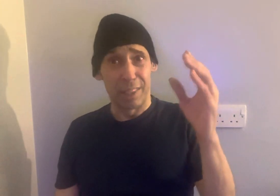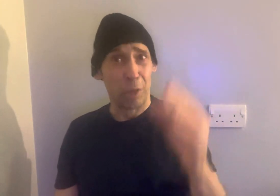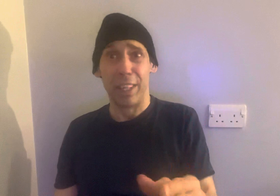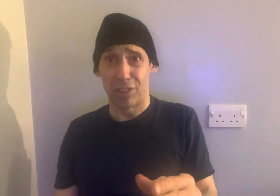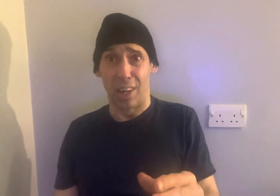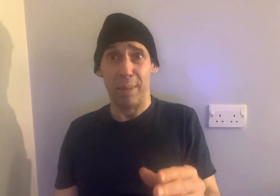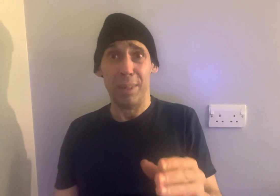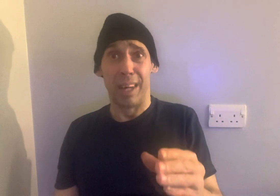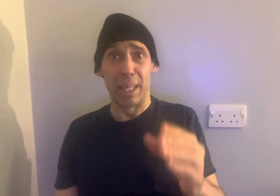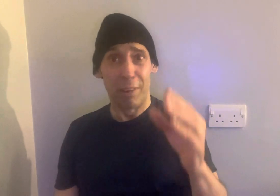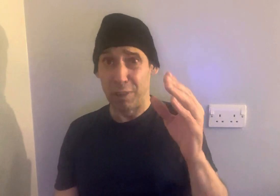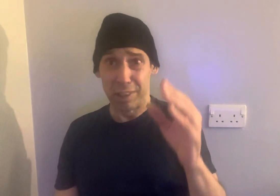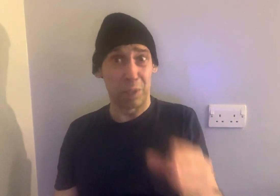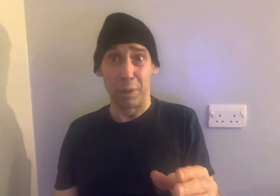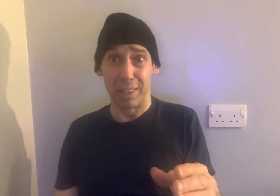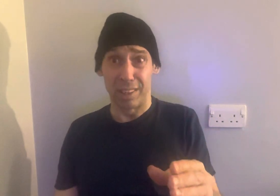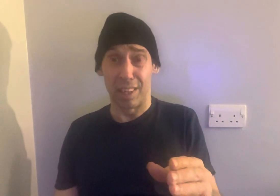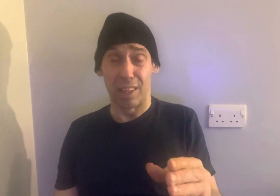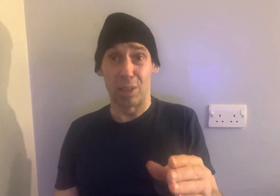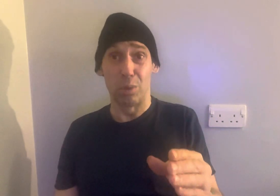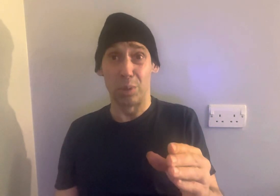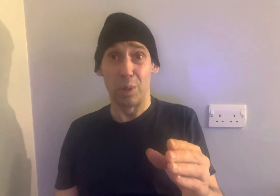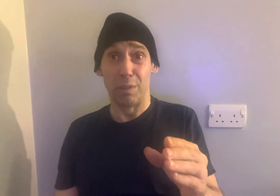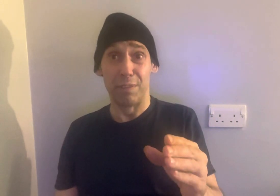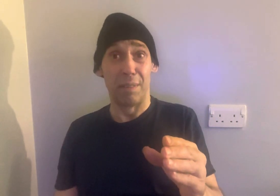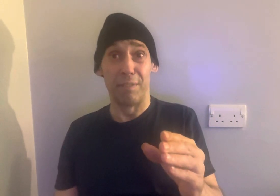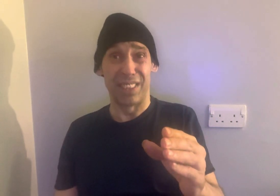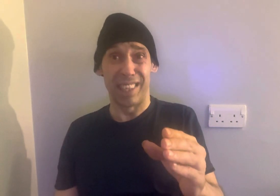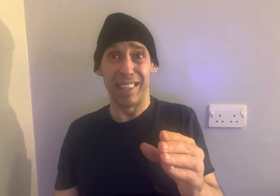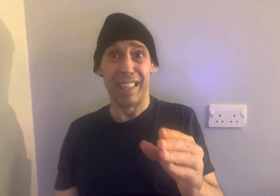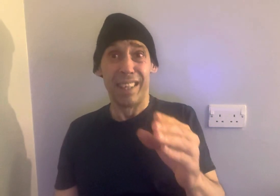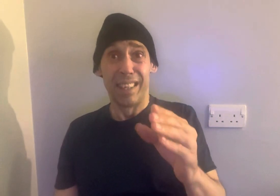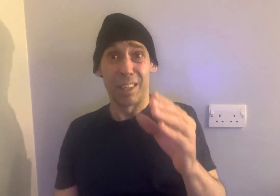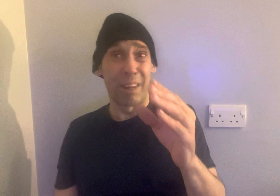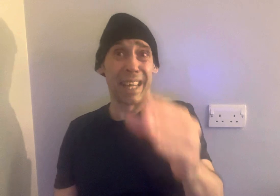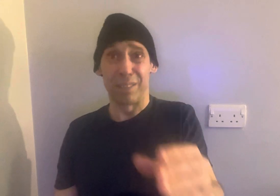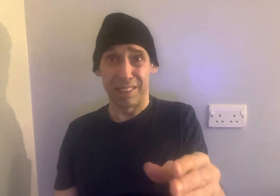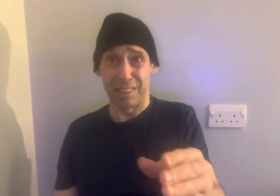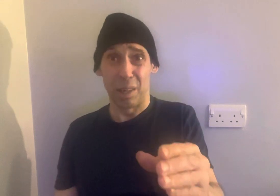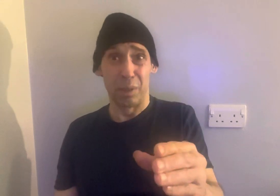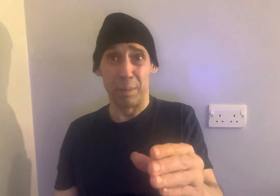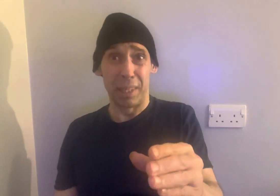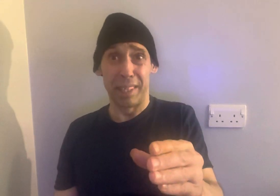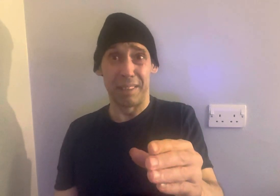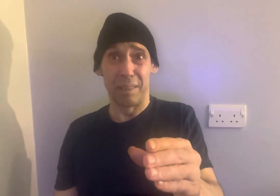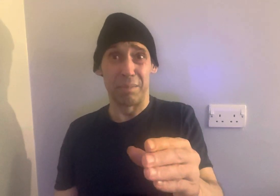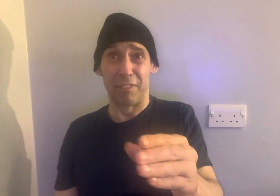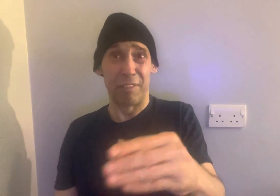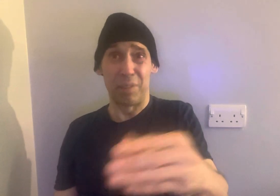during this time, I had my first experiences, like I told you, of visiting crack houses. I only appeared for a few